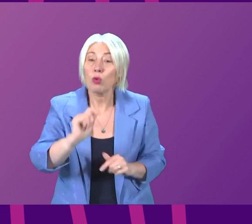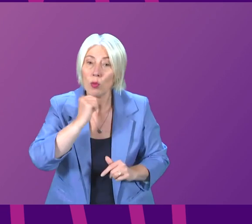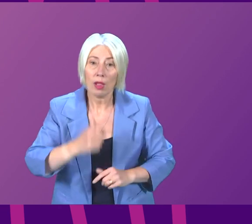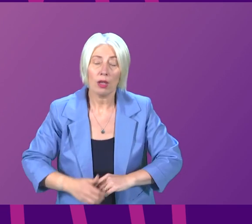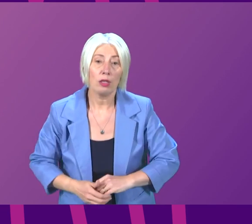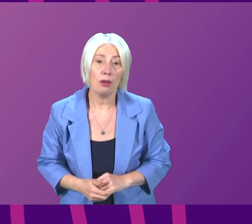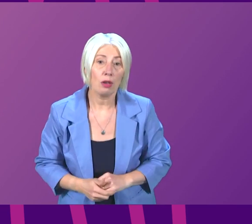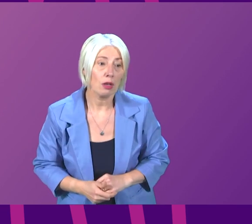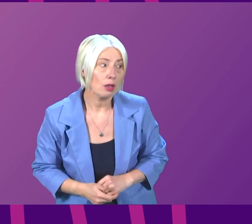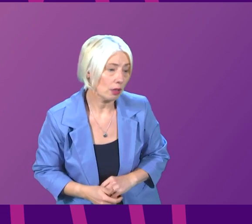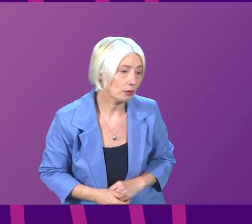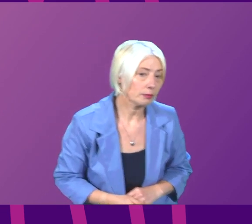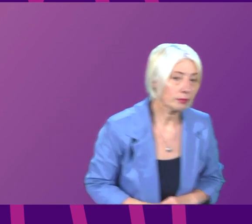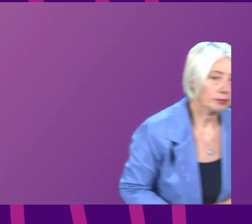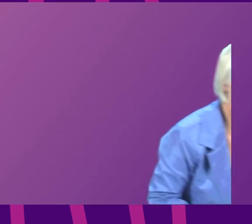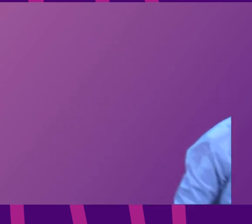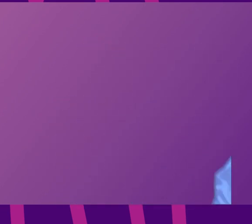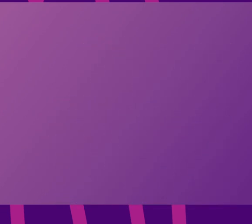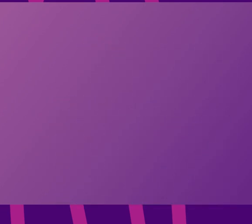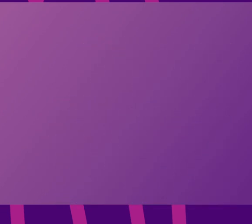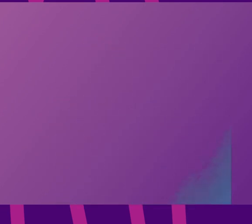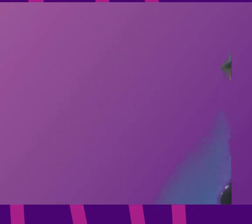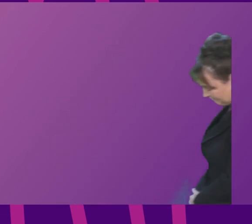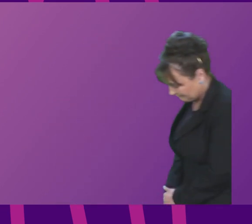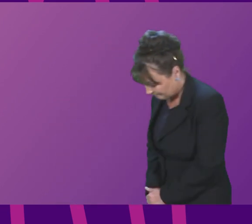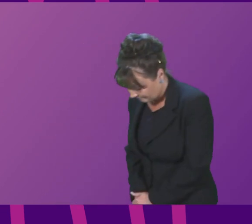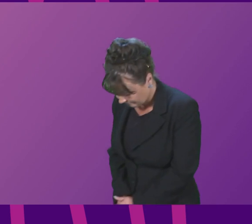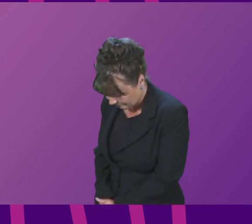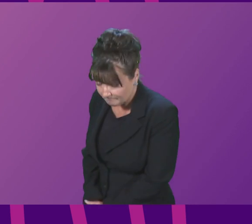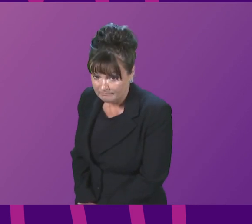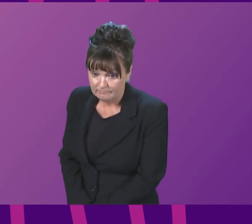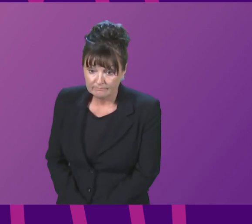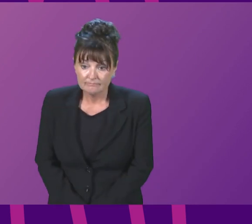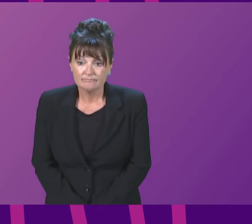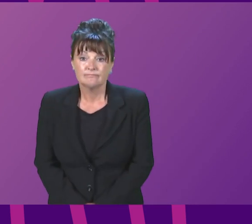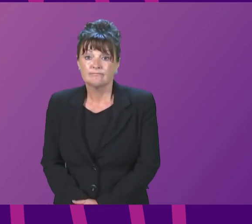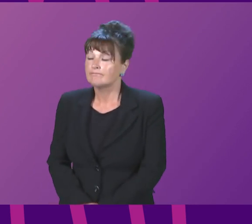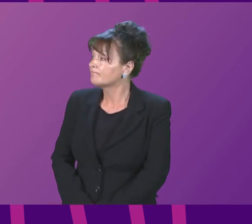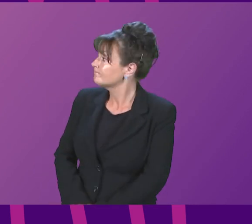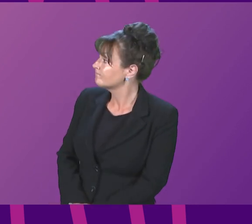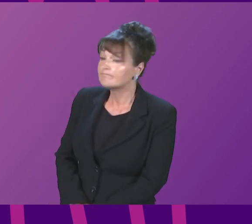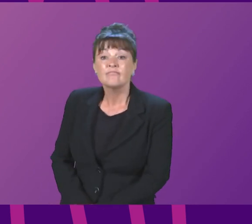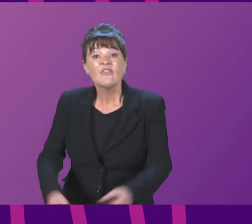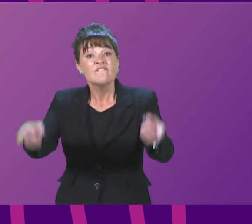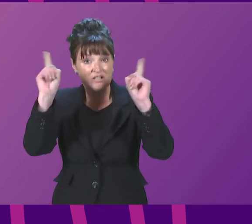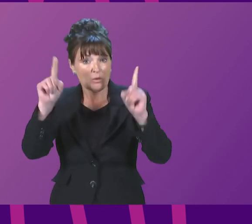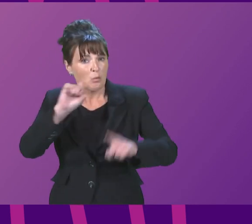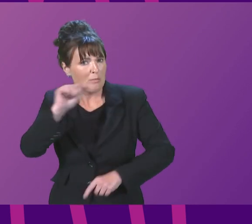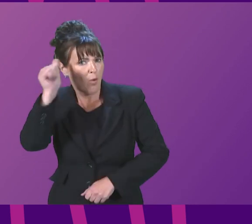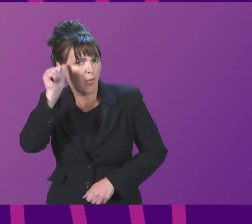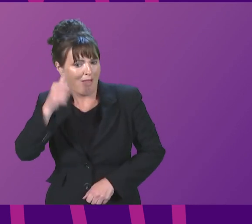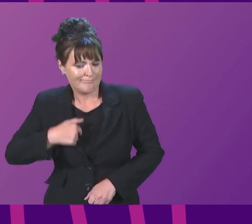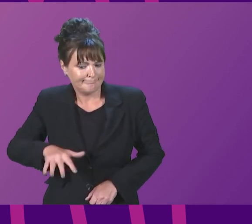Finlay Carson. The First Minister will be aware of the worrying news of the possible closure of Rowan Glen Yogurt Factory in my constituency,